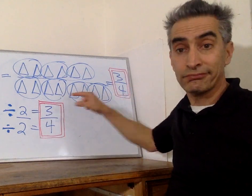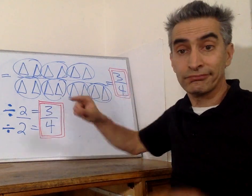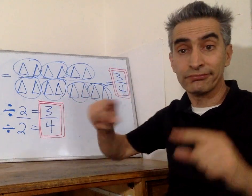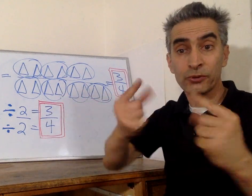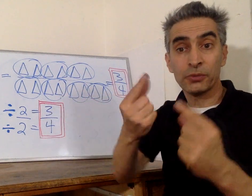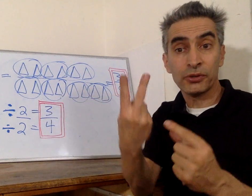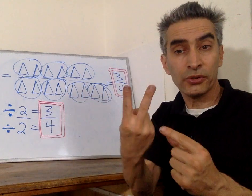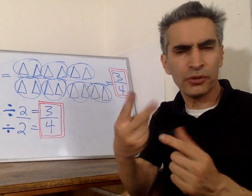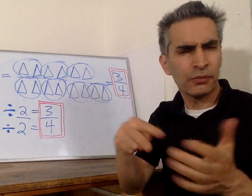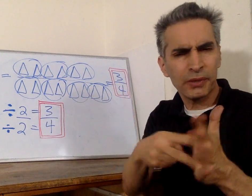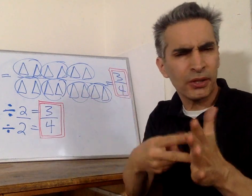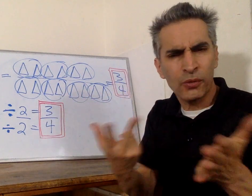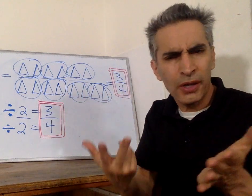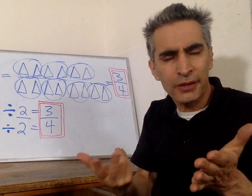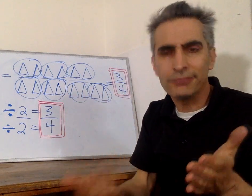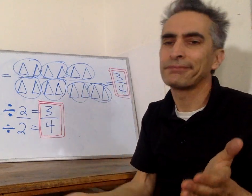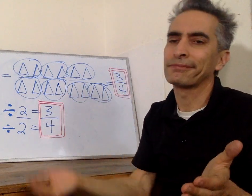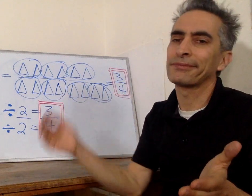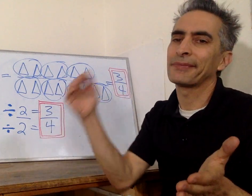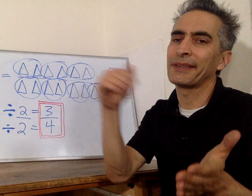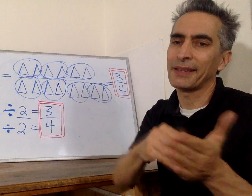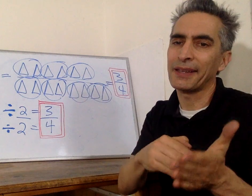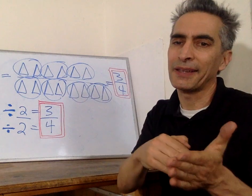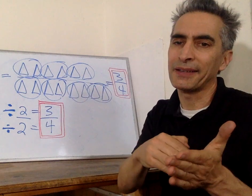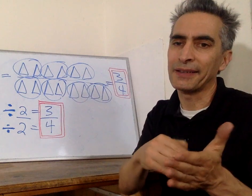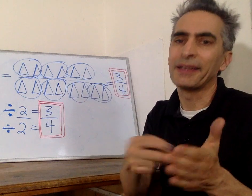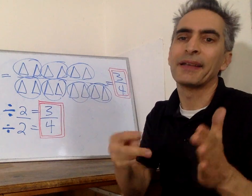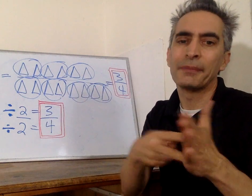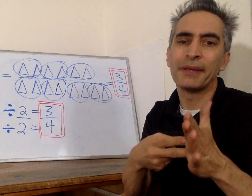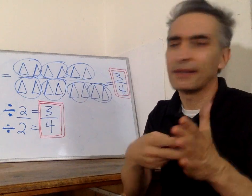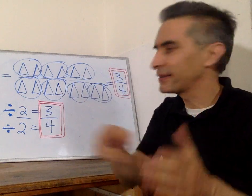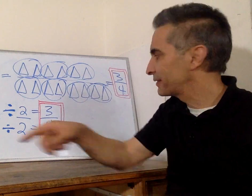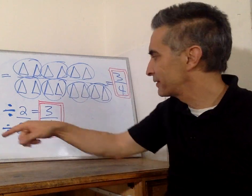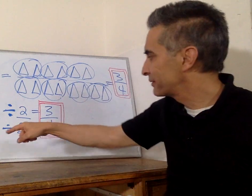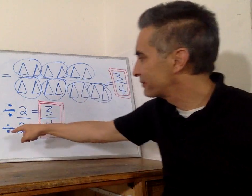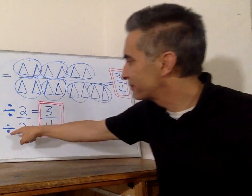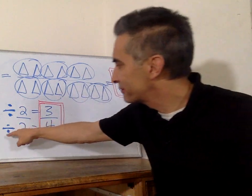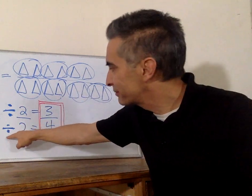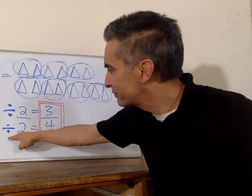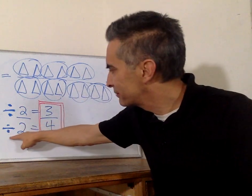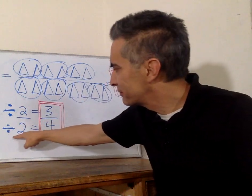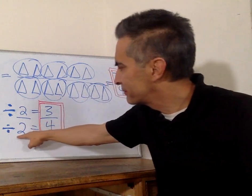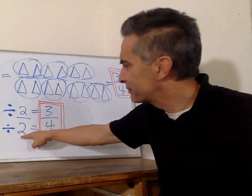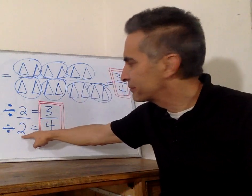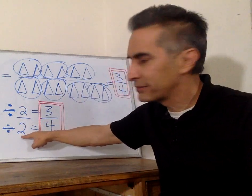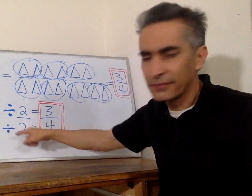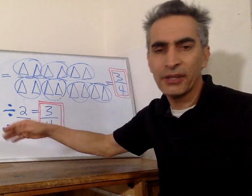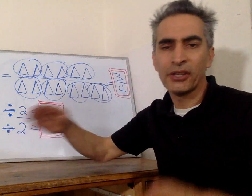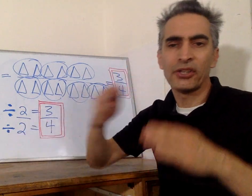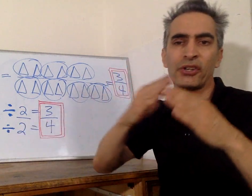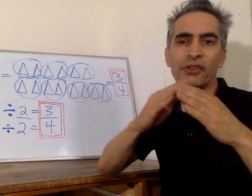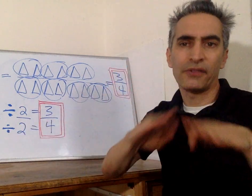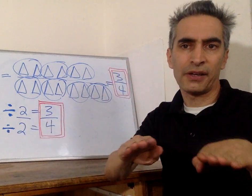two? What do all those mean? Well, again, means you're dividing by two.